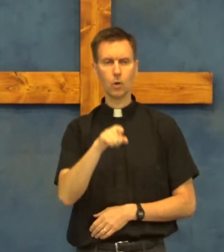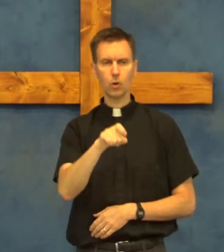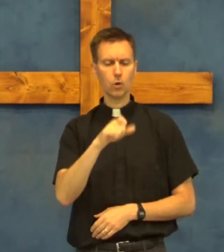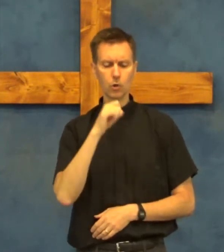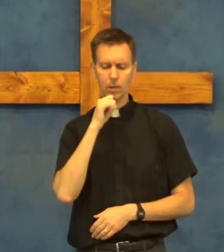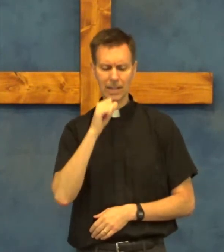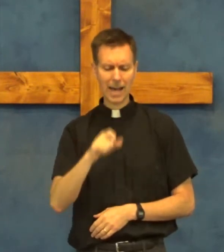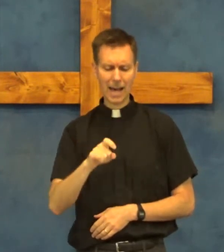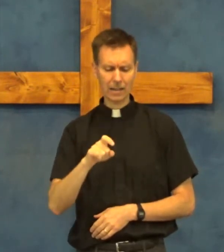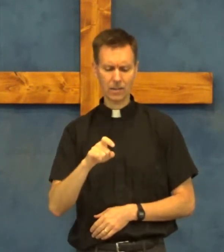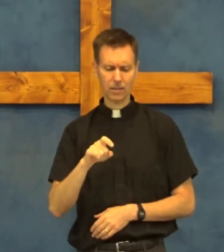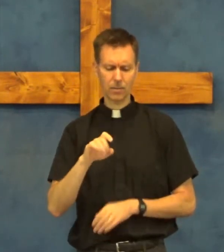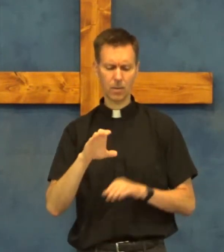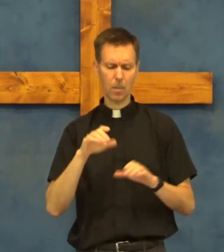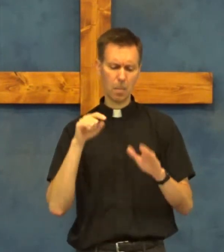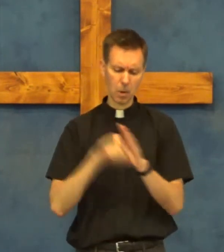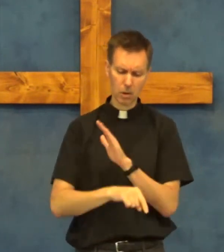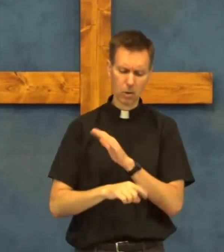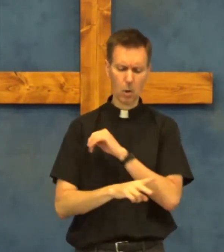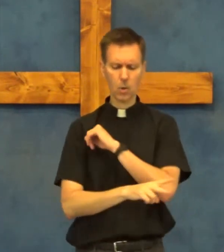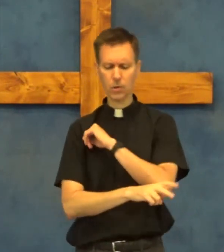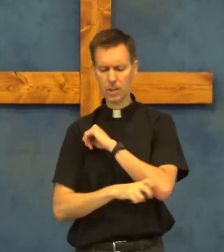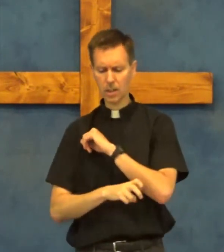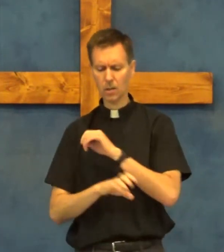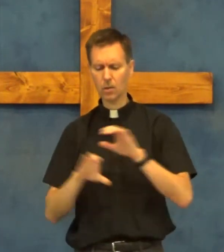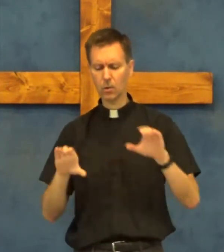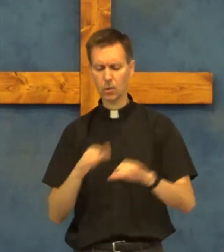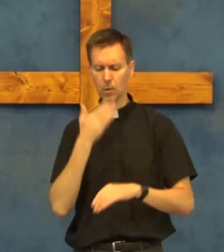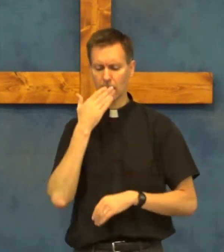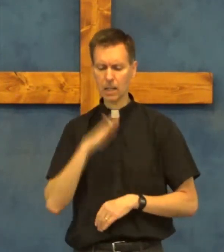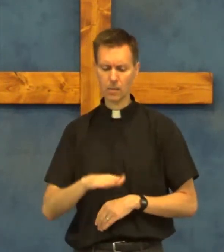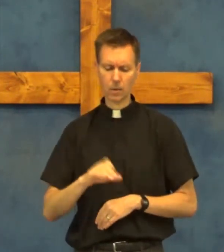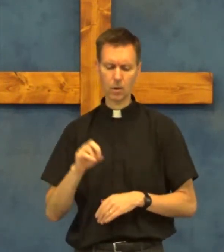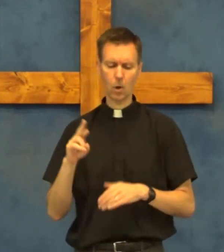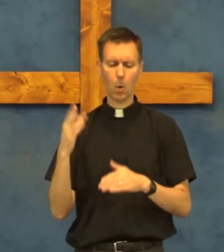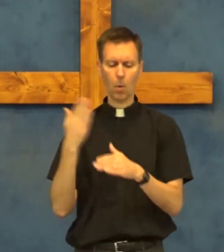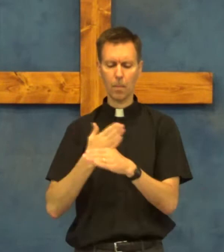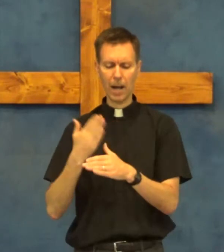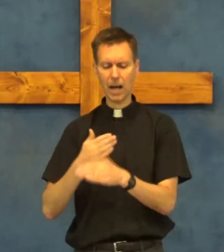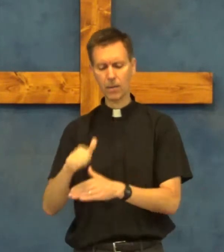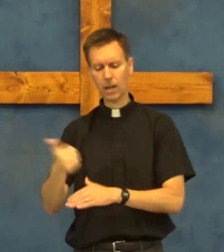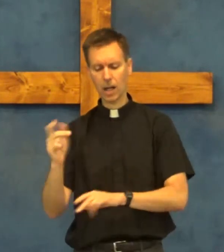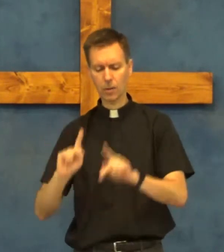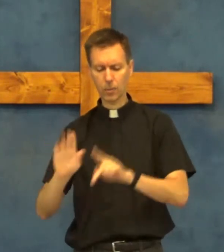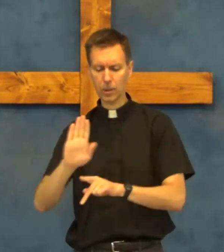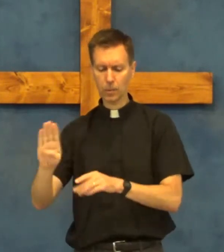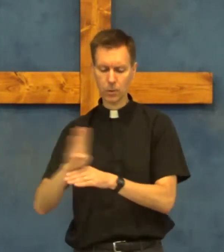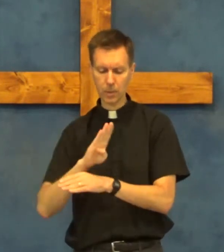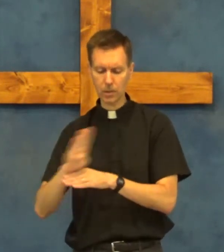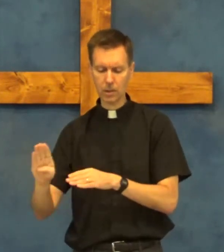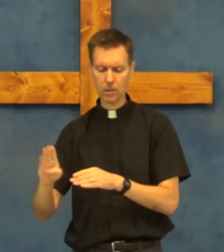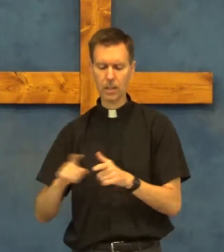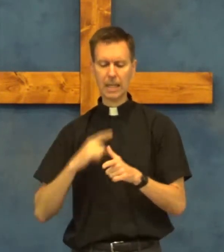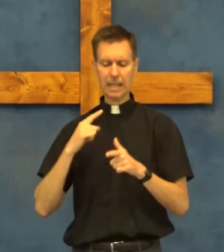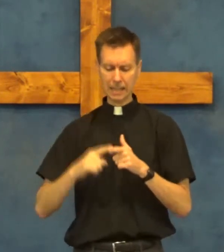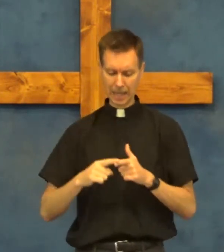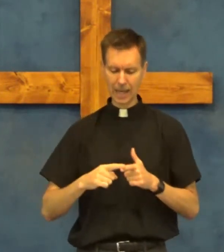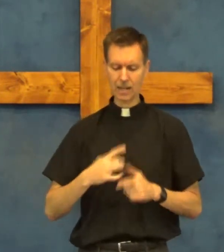you should not murder or steal do evil or bother other people's business and then